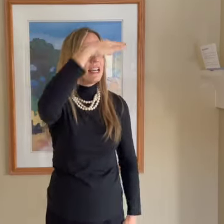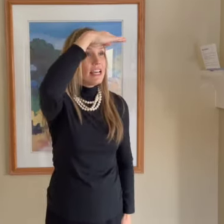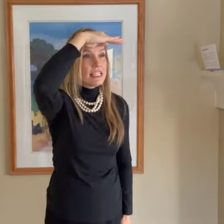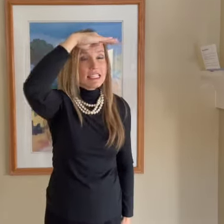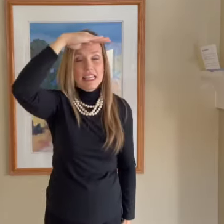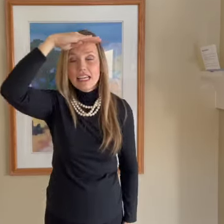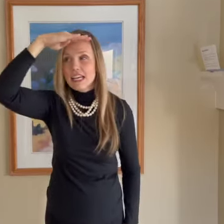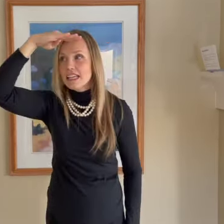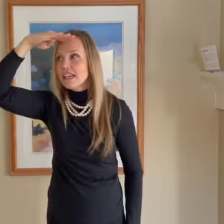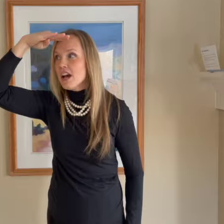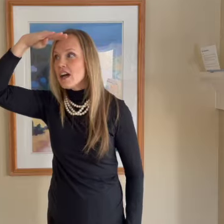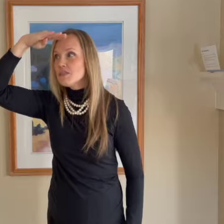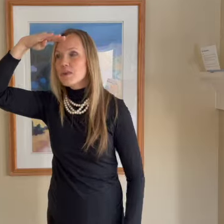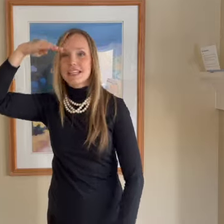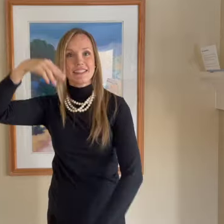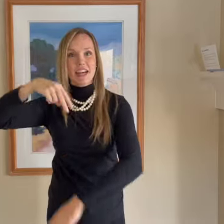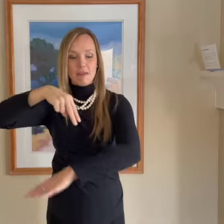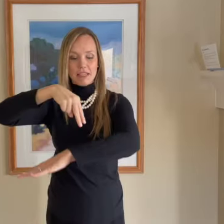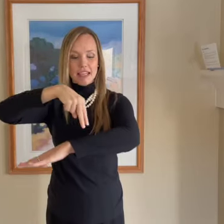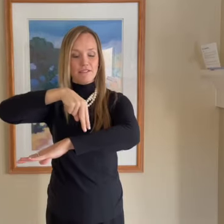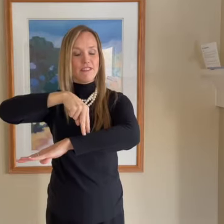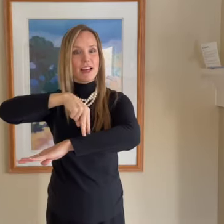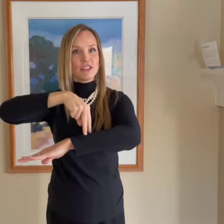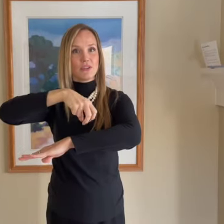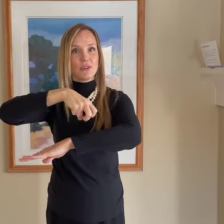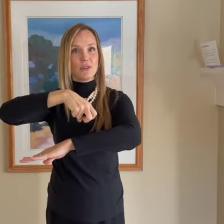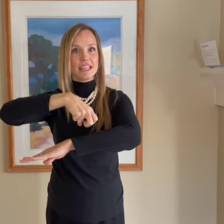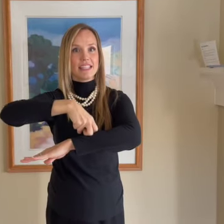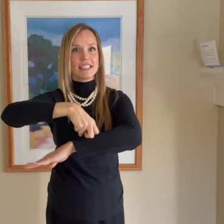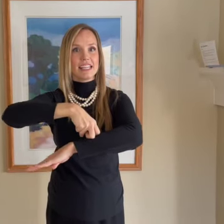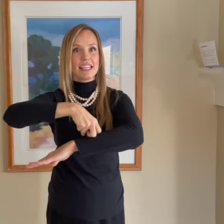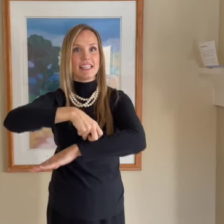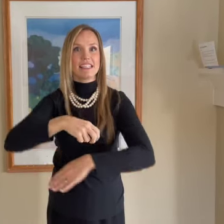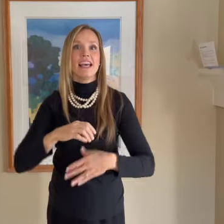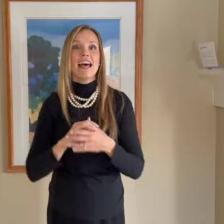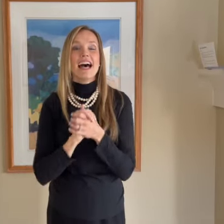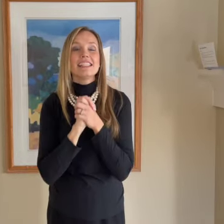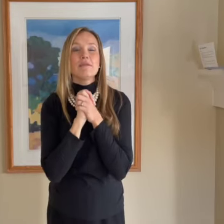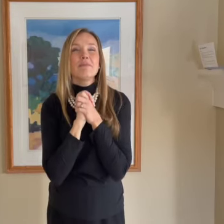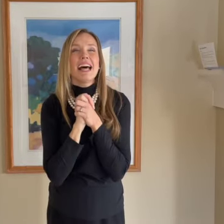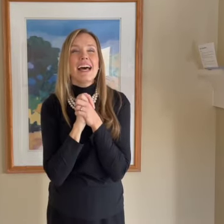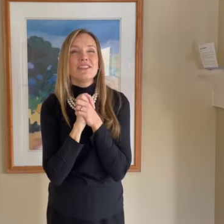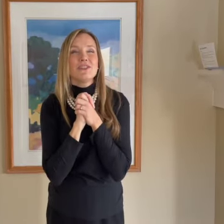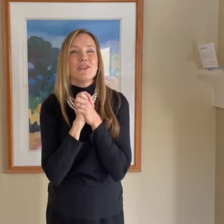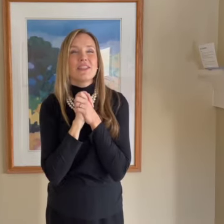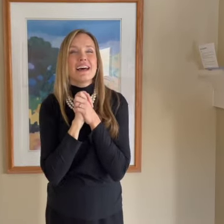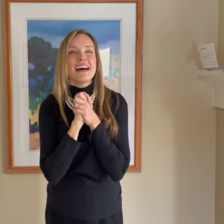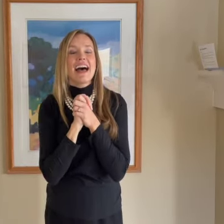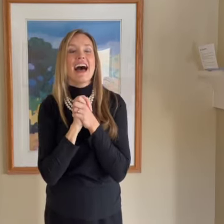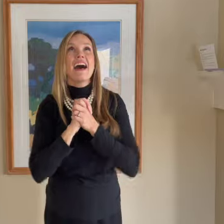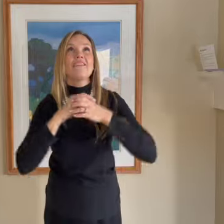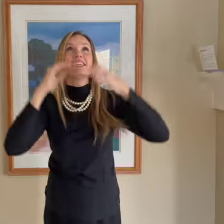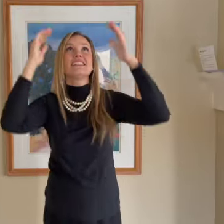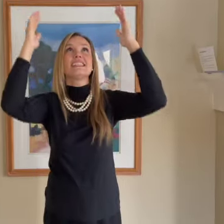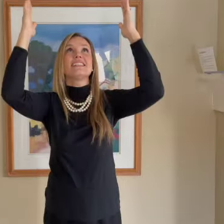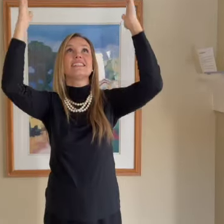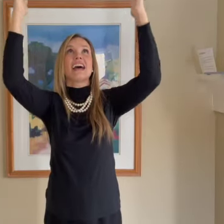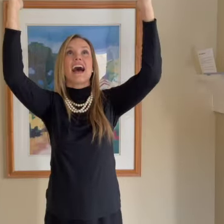seeking God's wisdom, he fell to his knees. As he pled to the heavens, the sky